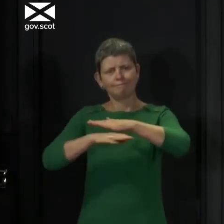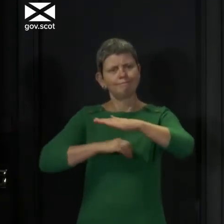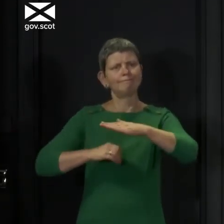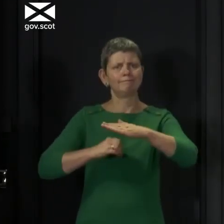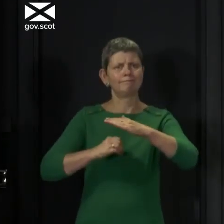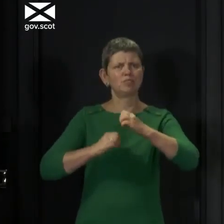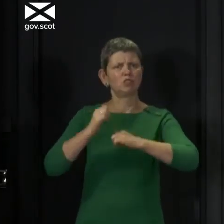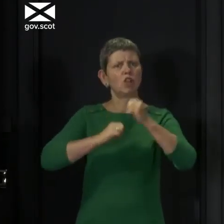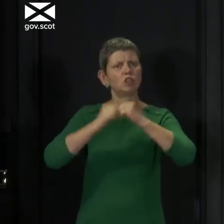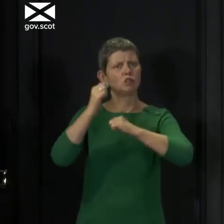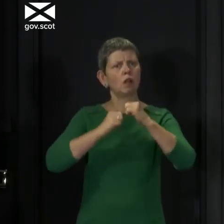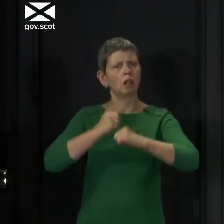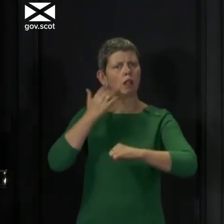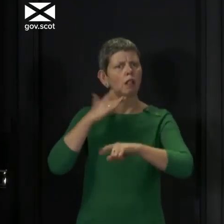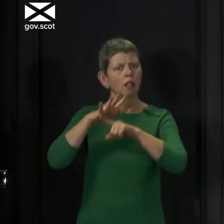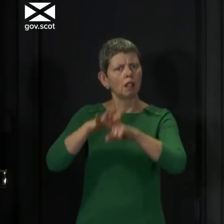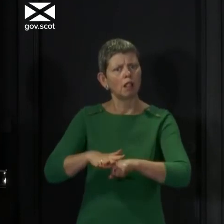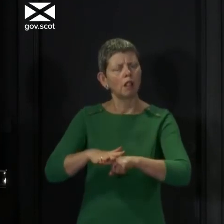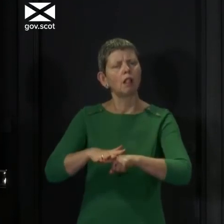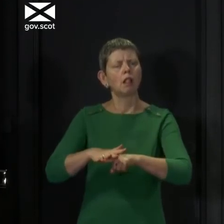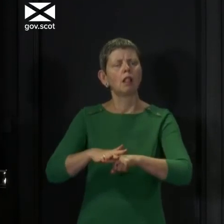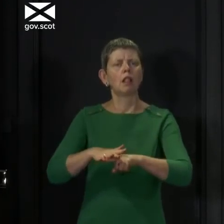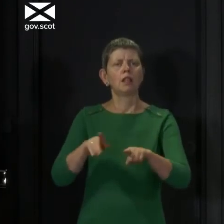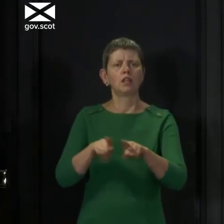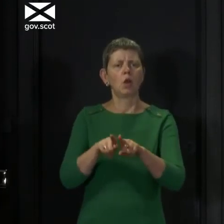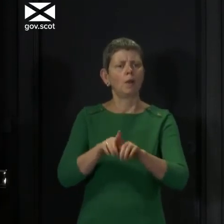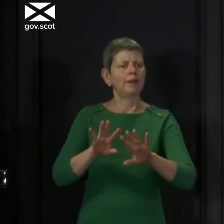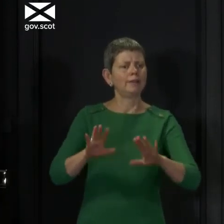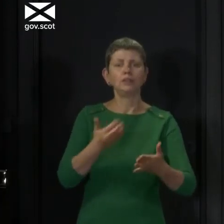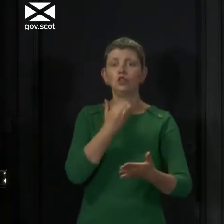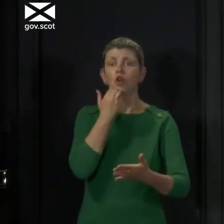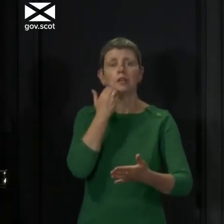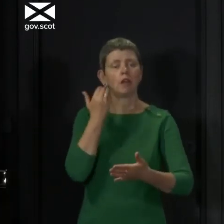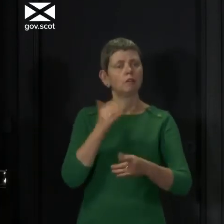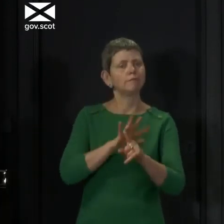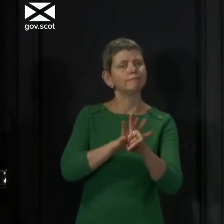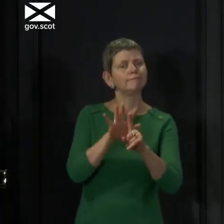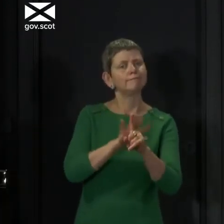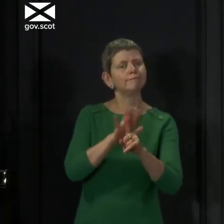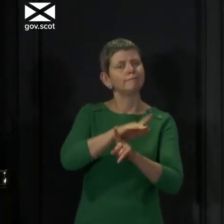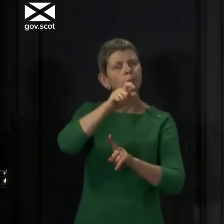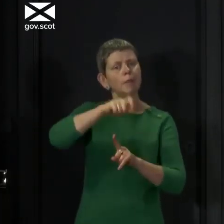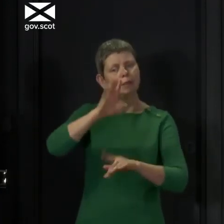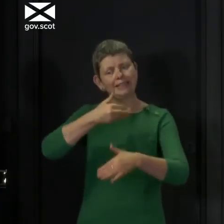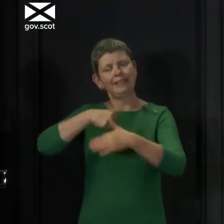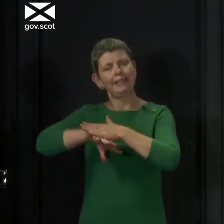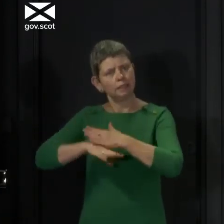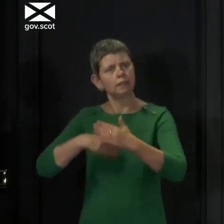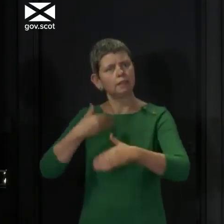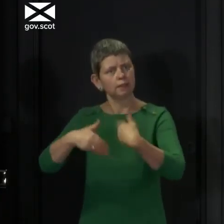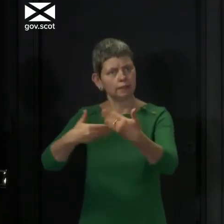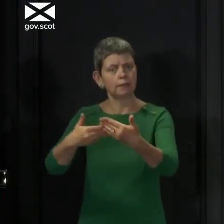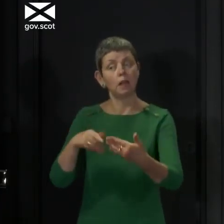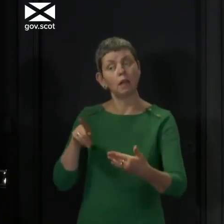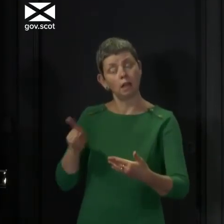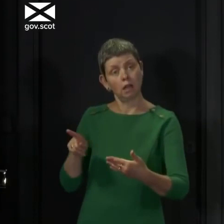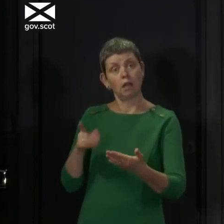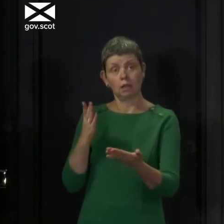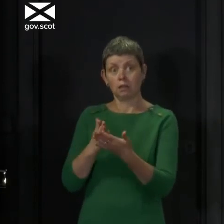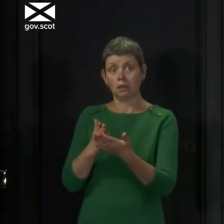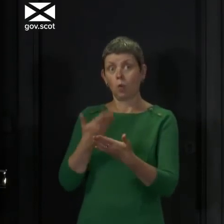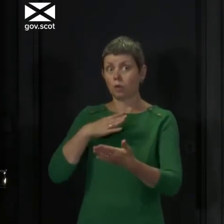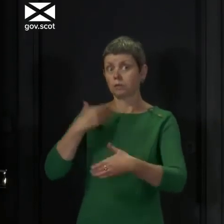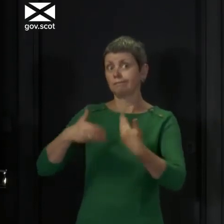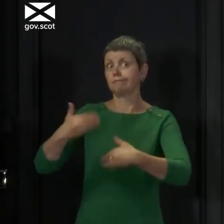under-representation in our own ranks, and I know that's something she is very keen to take forward with real pace. On the political